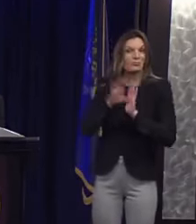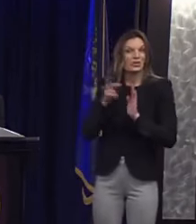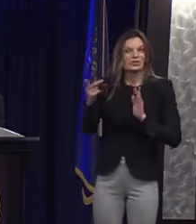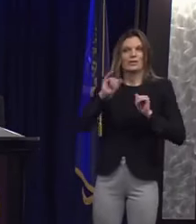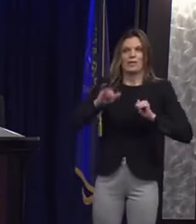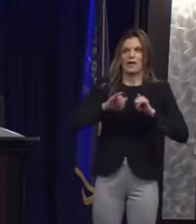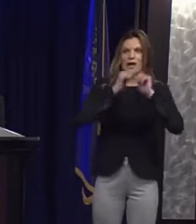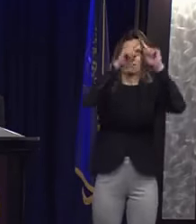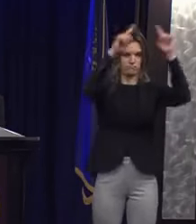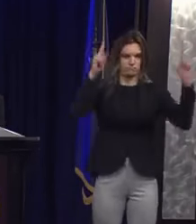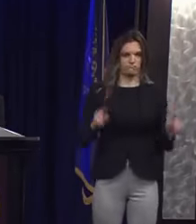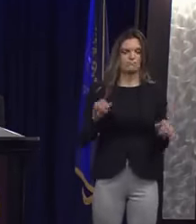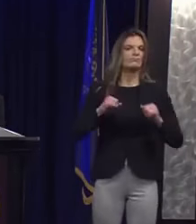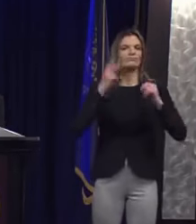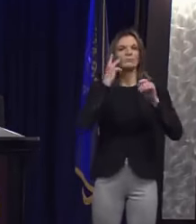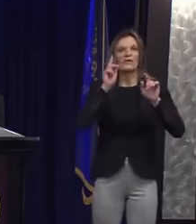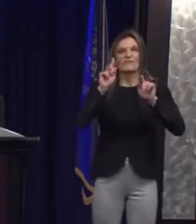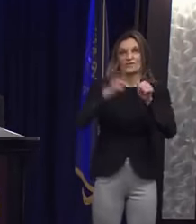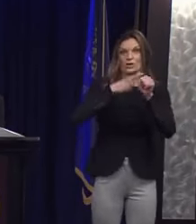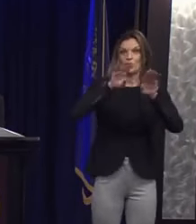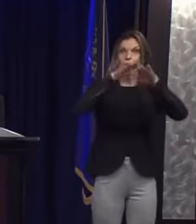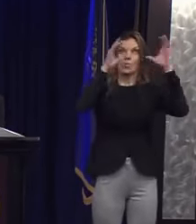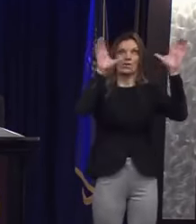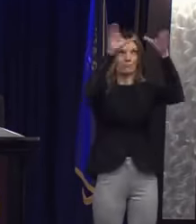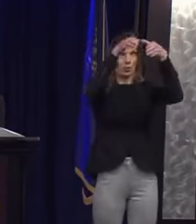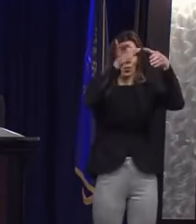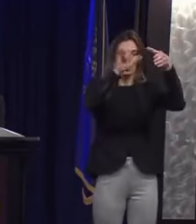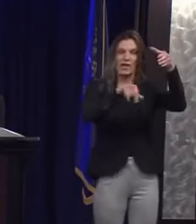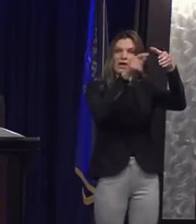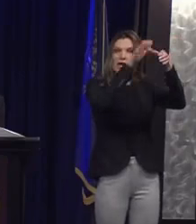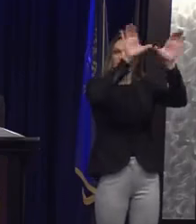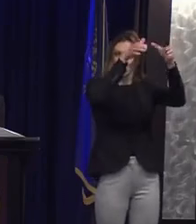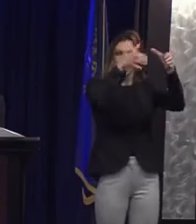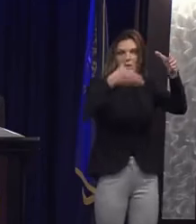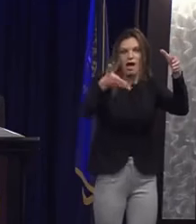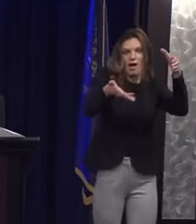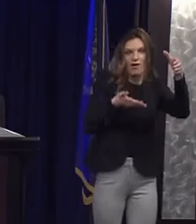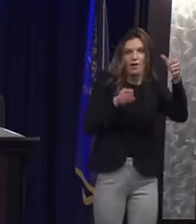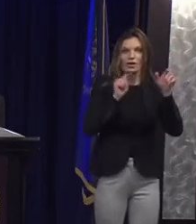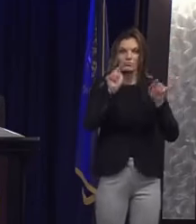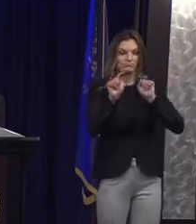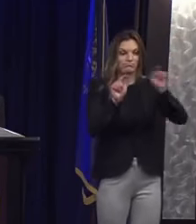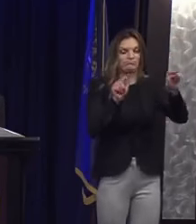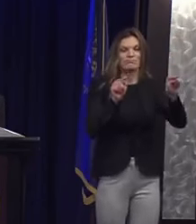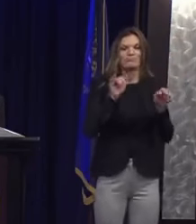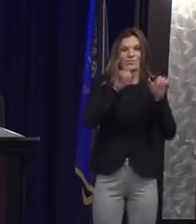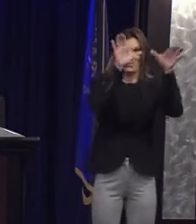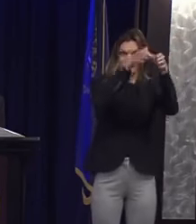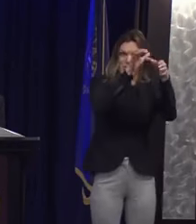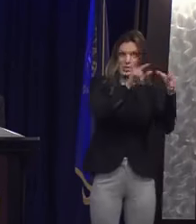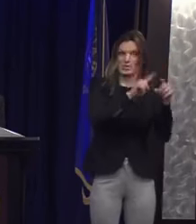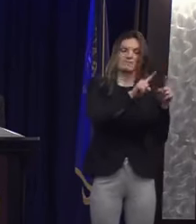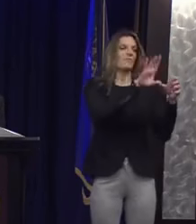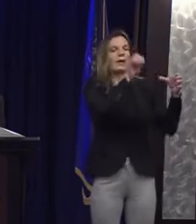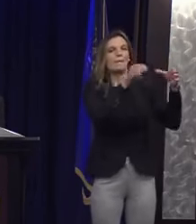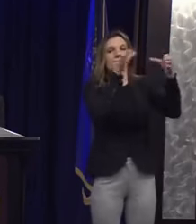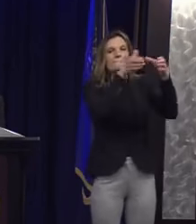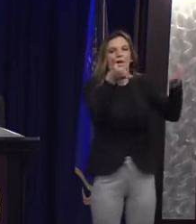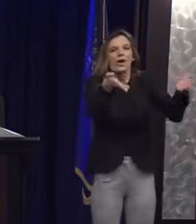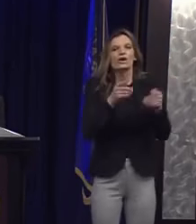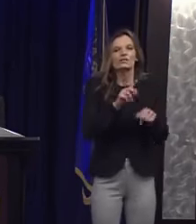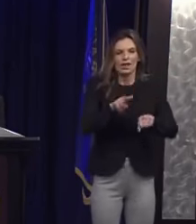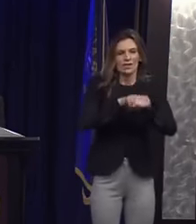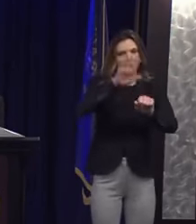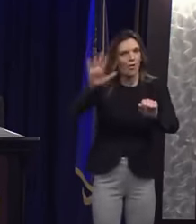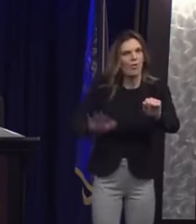and Unlock Michigan. Unlock Michigan hired national petition management to